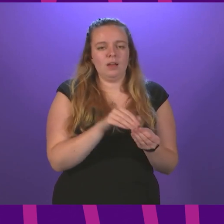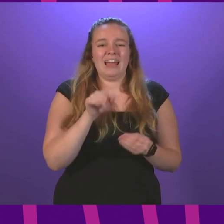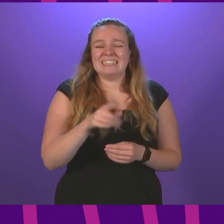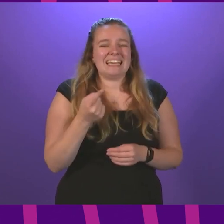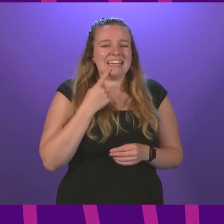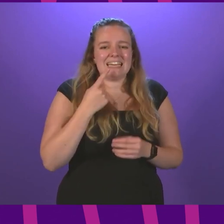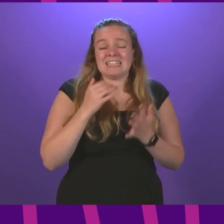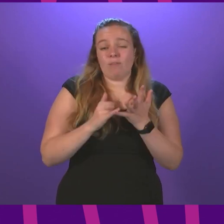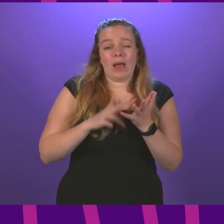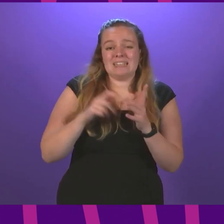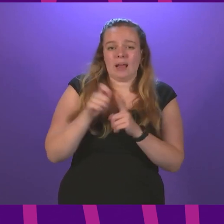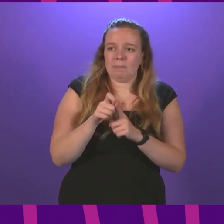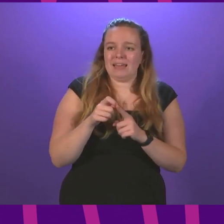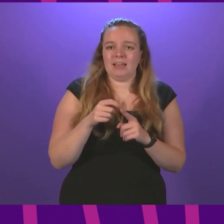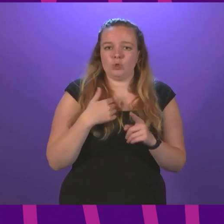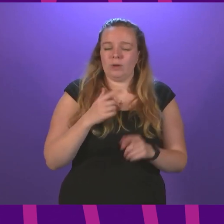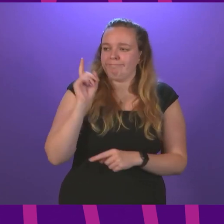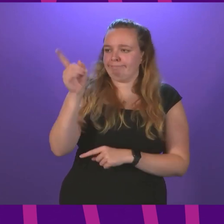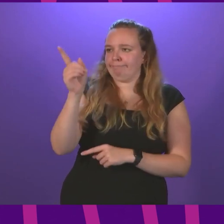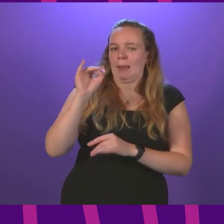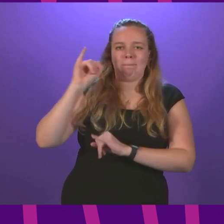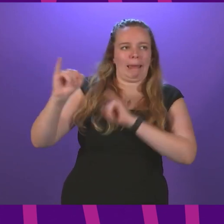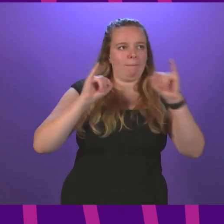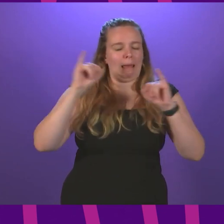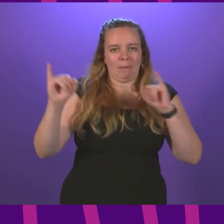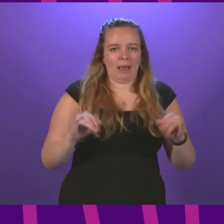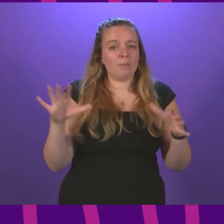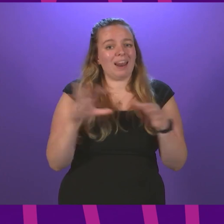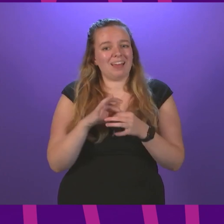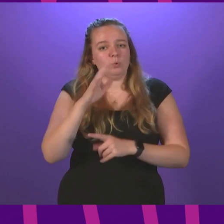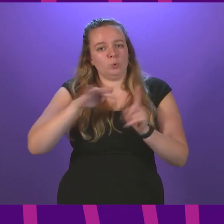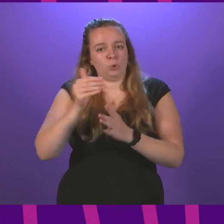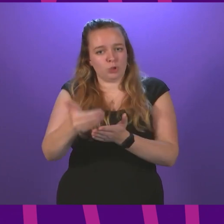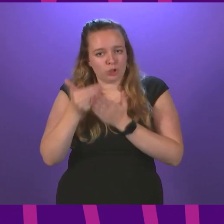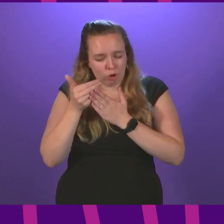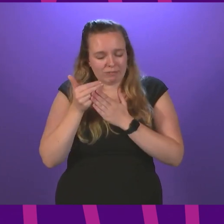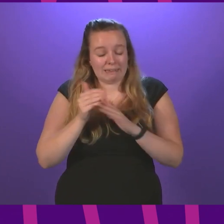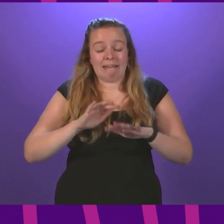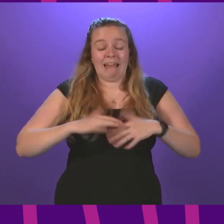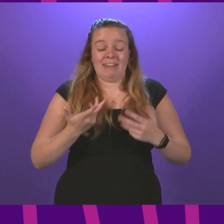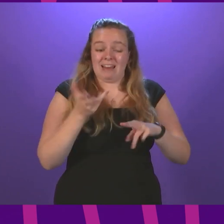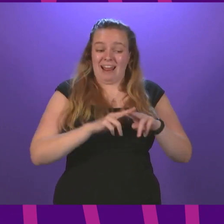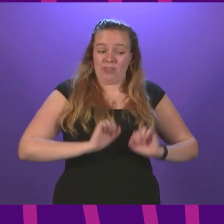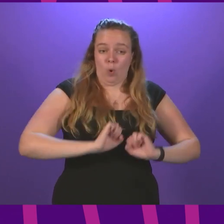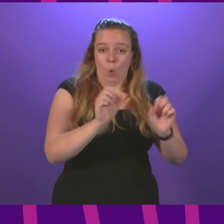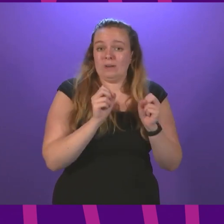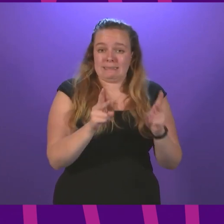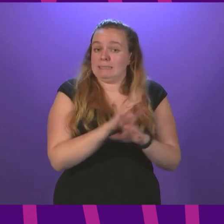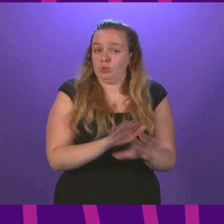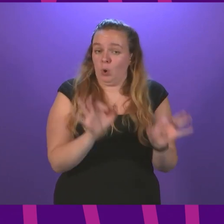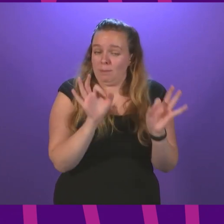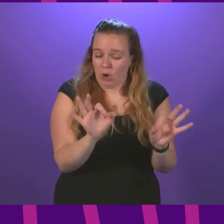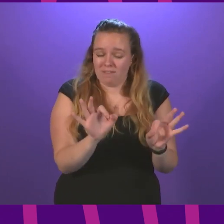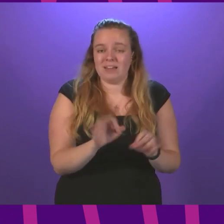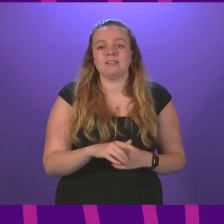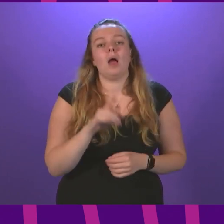it is easy for the SNP to point the finger of blame when it comes to social security, even if their own system is far from perfect.